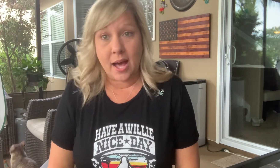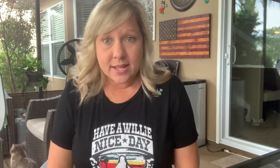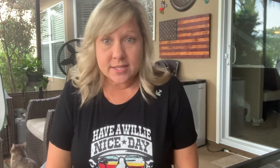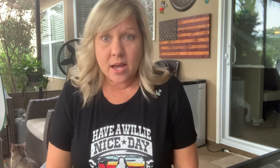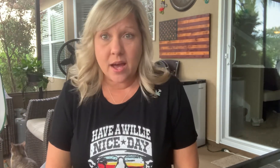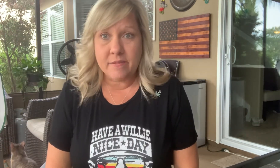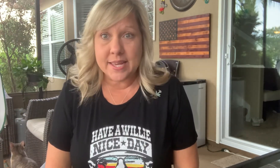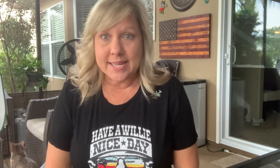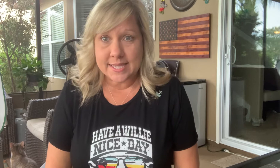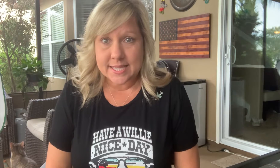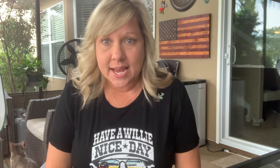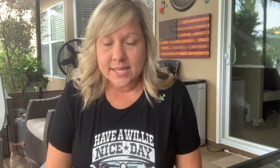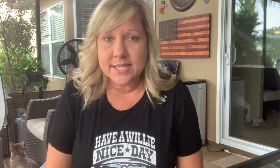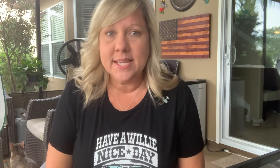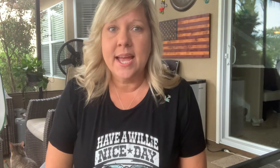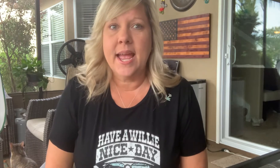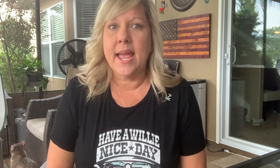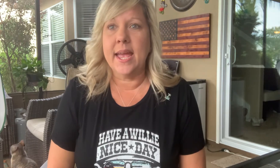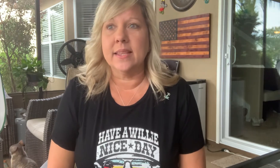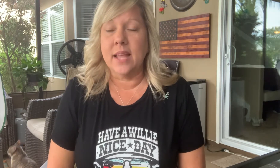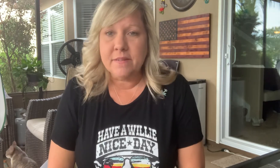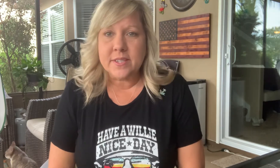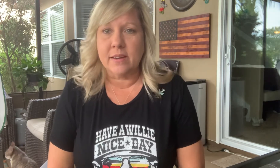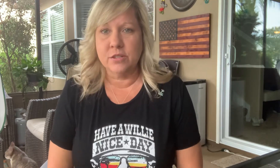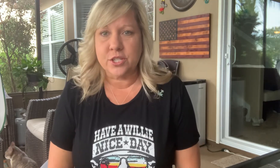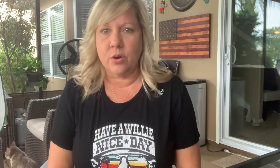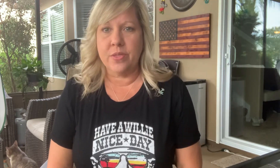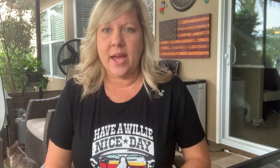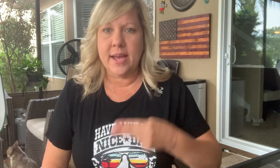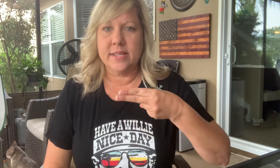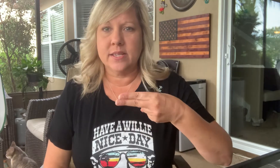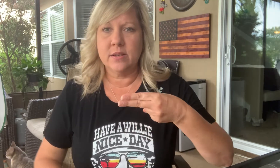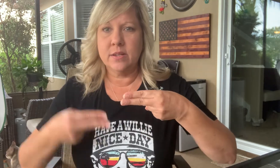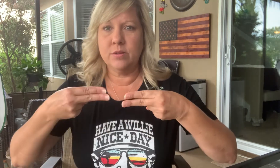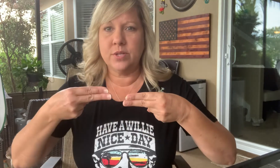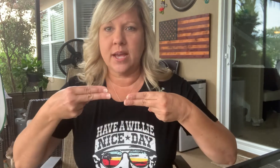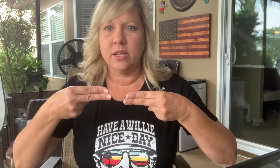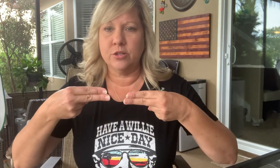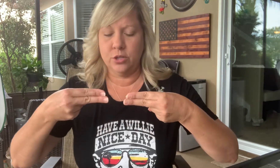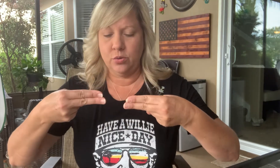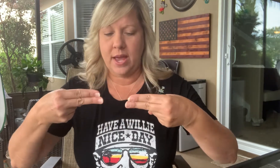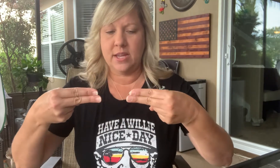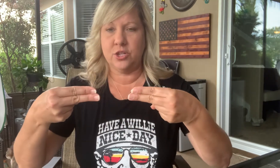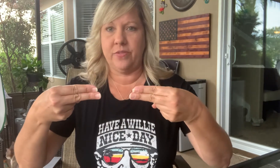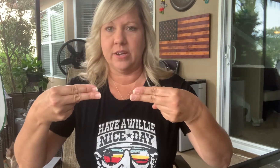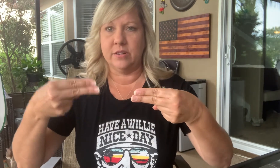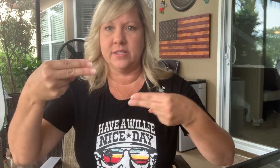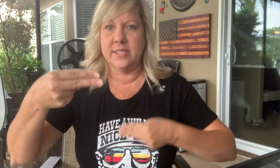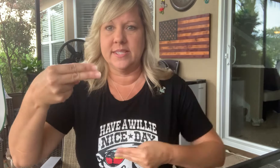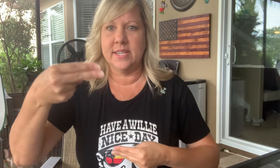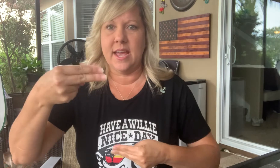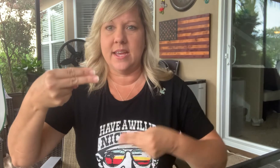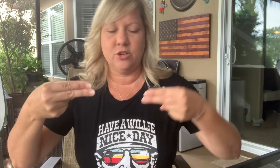Lots of insects and life cycles start with eggs. You take your two H fingers. This is an H.